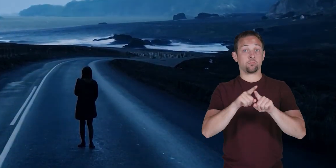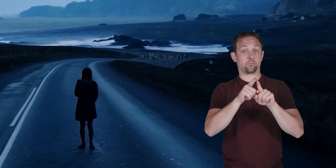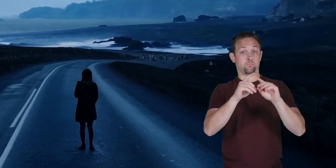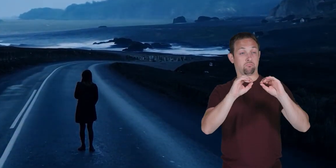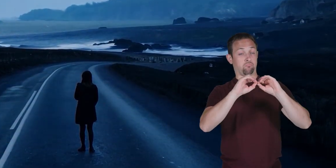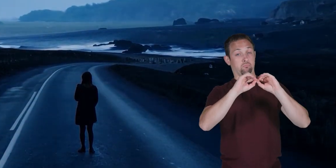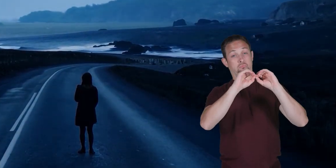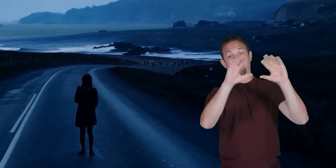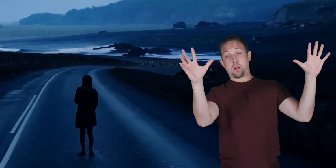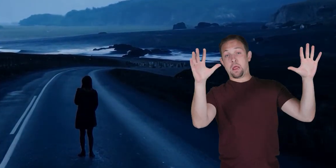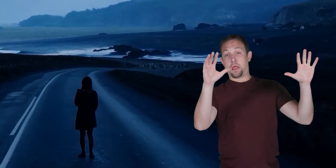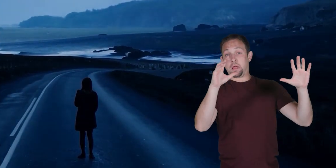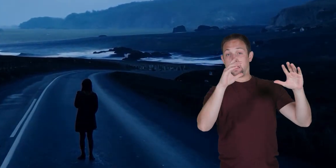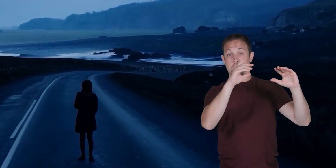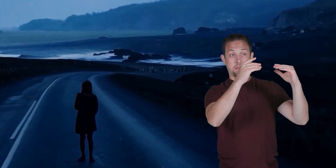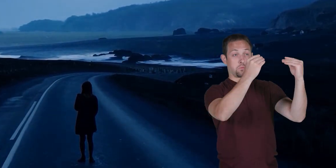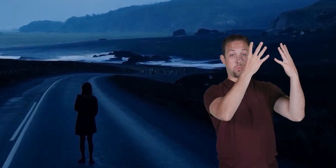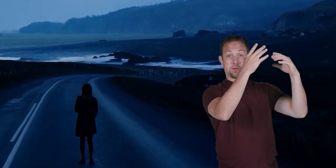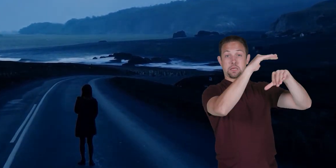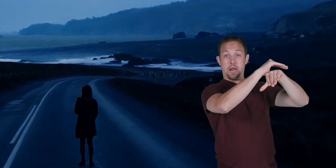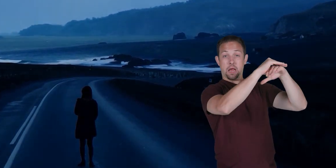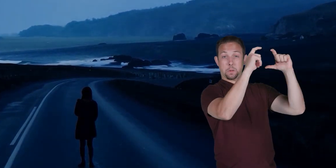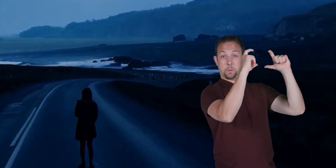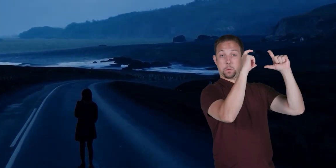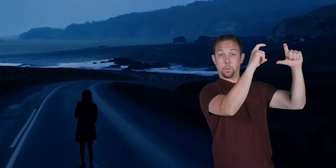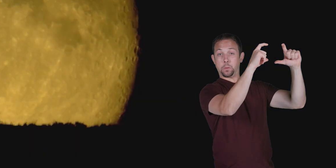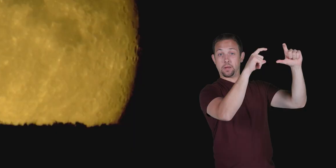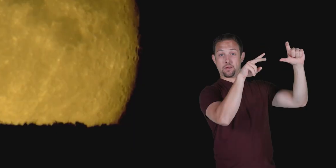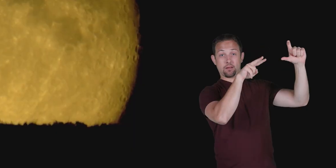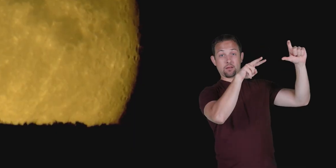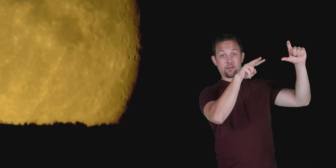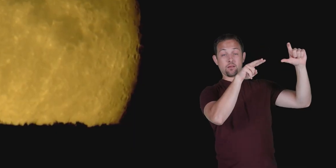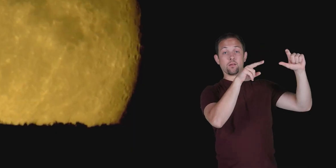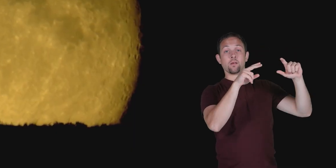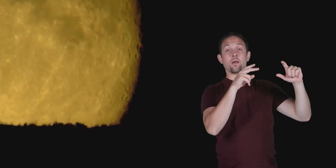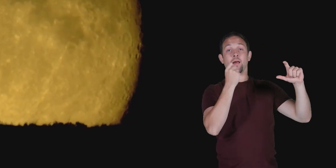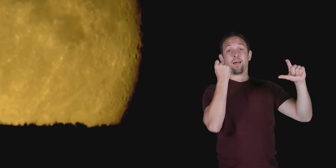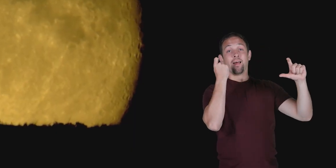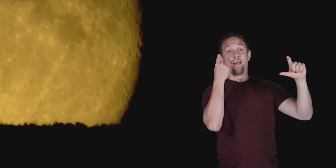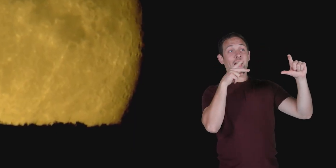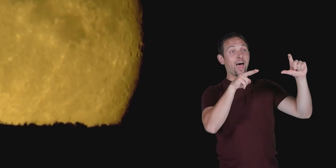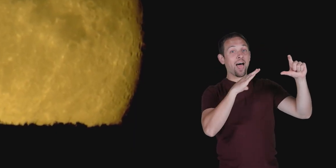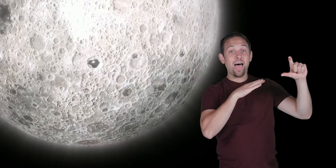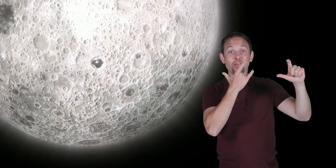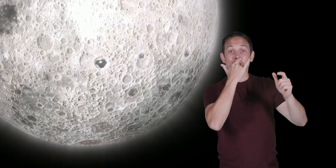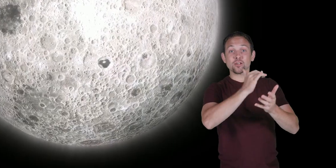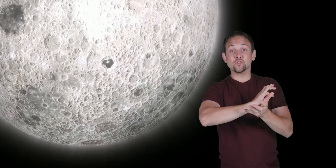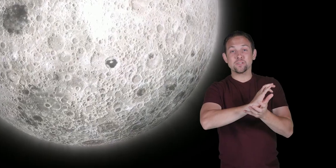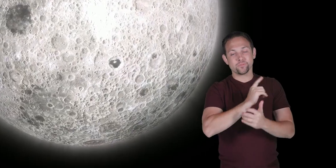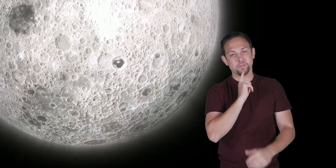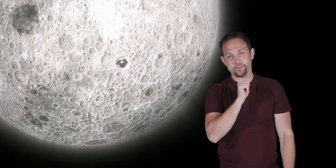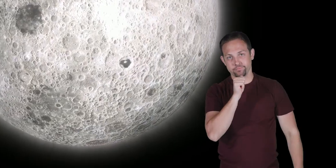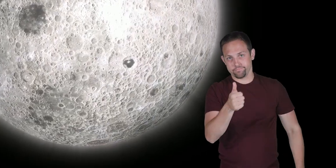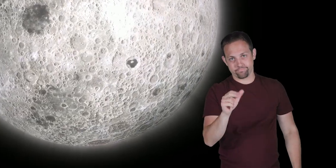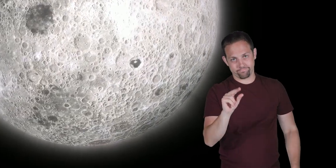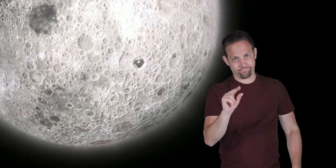brightest object in the sky at night and unfortunately it is not made of cheese